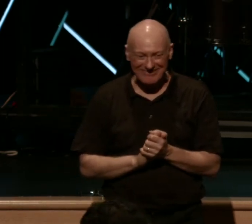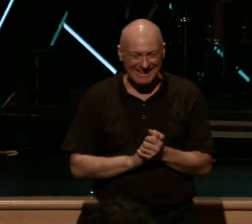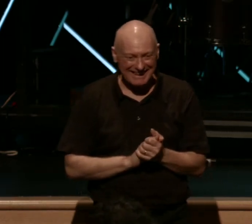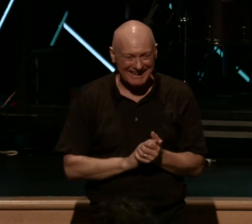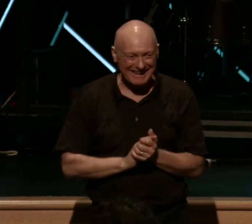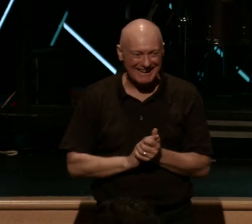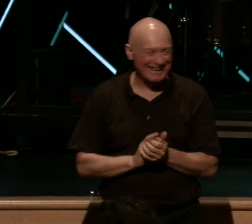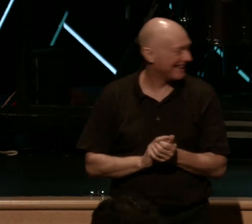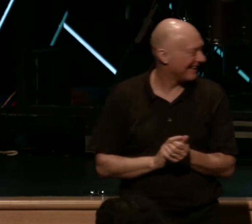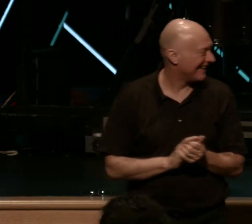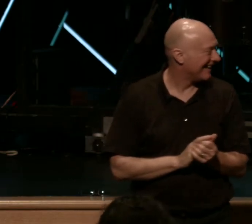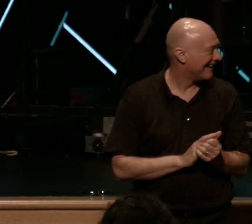But it does.